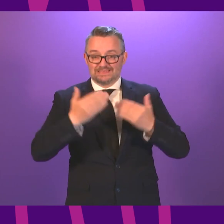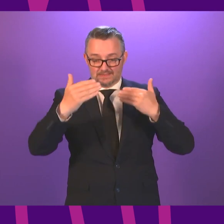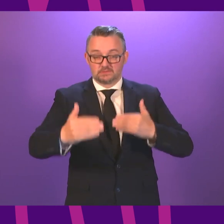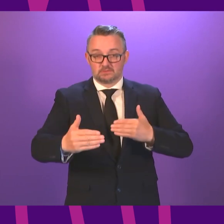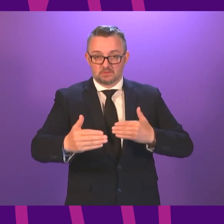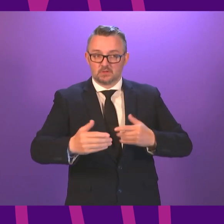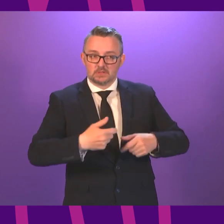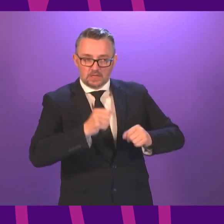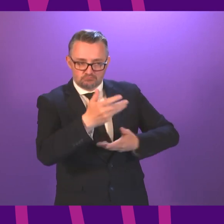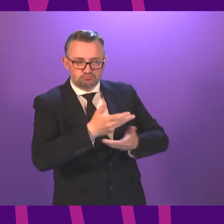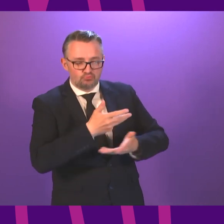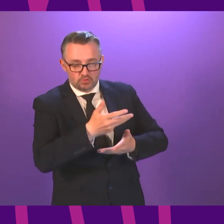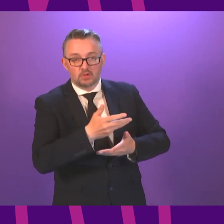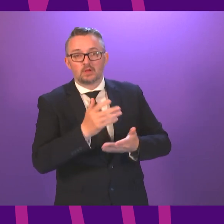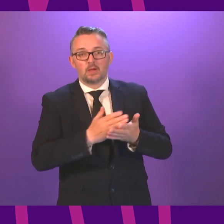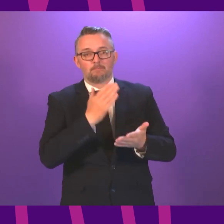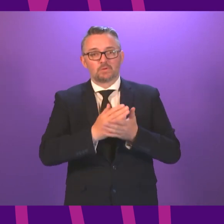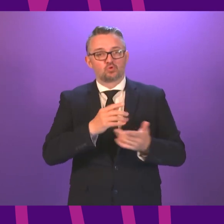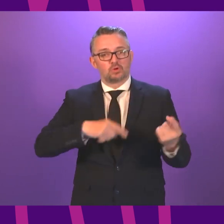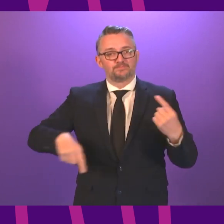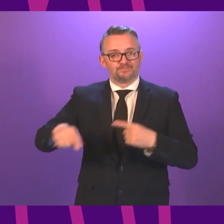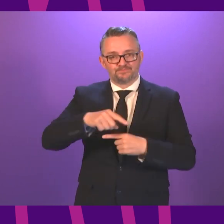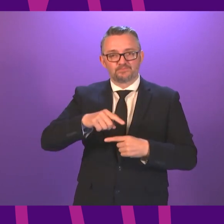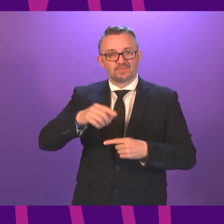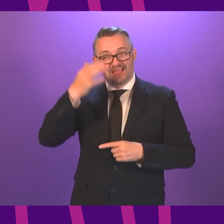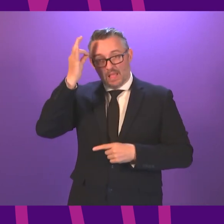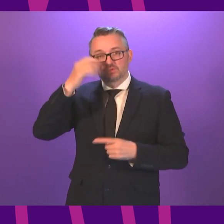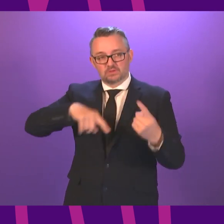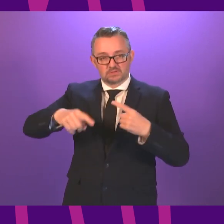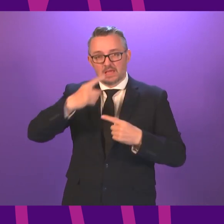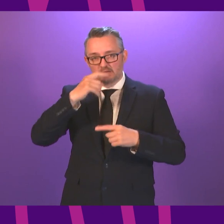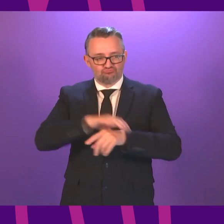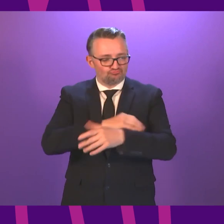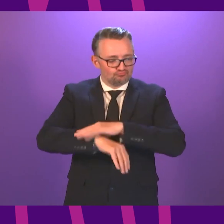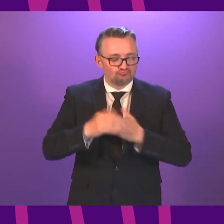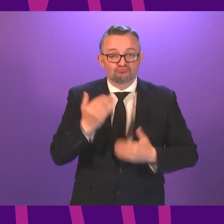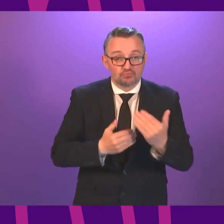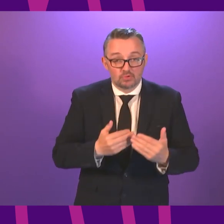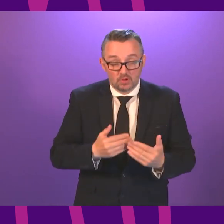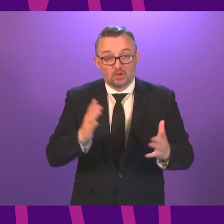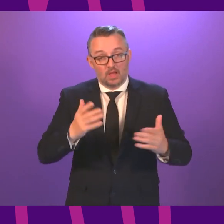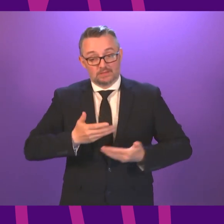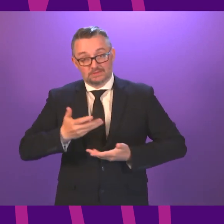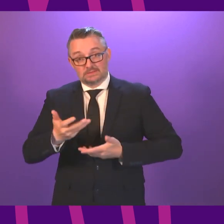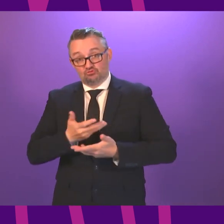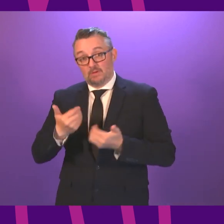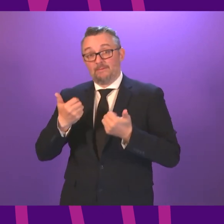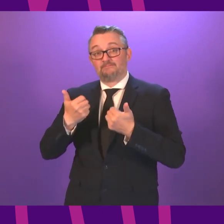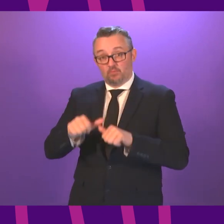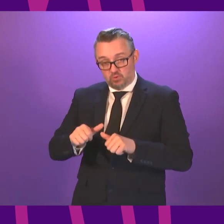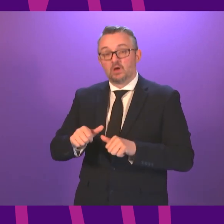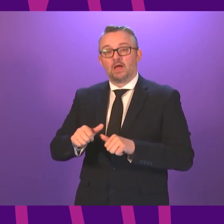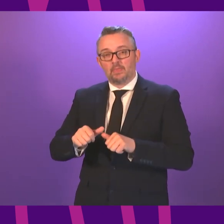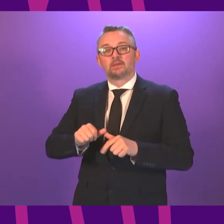the steps and obviously providing the way we offer councils to do that once we have had those discussions we will be able to set out a firmer